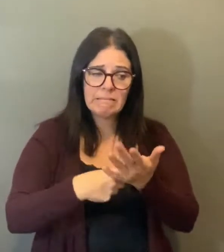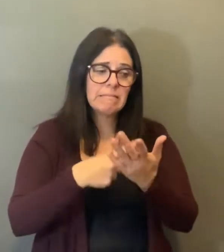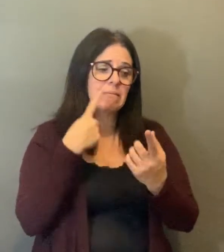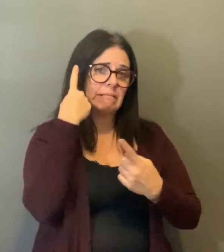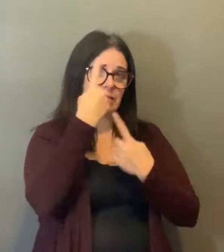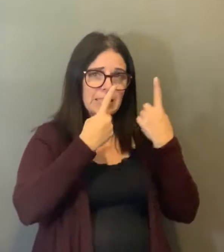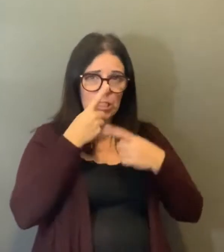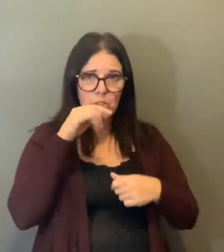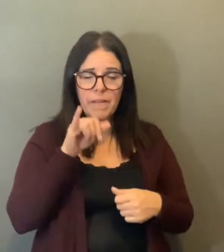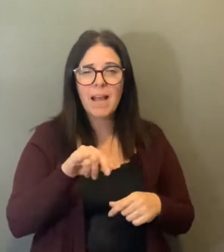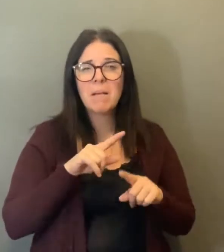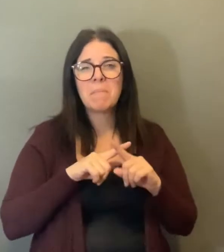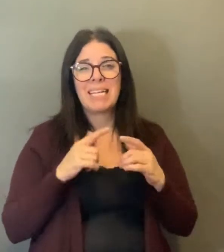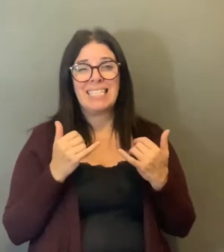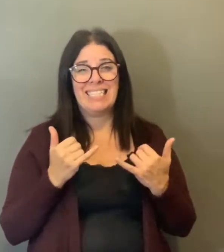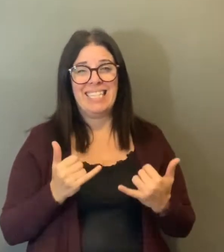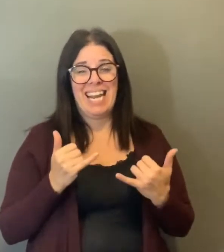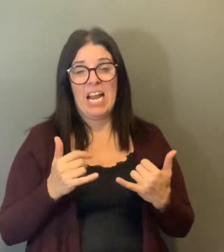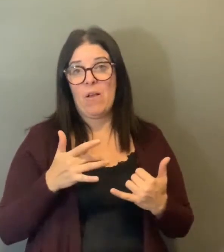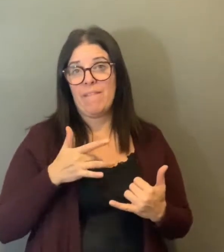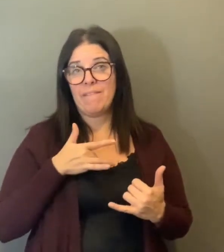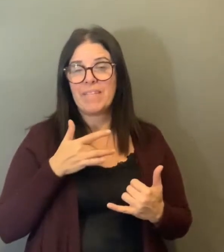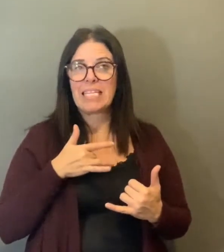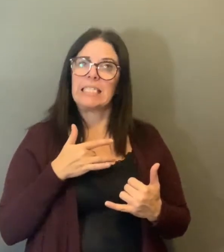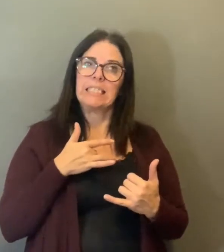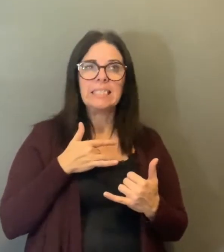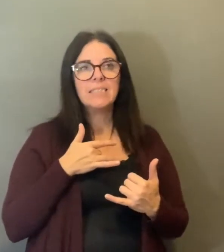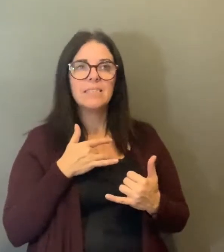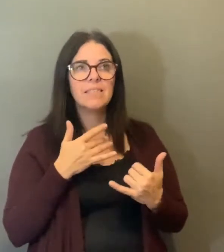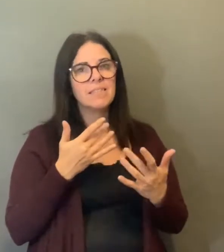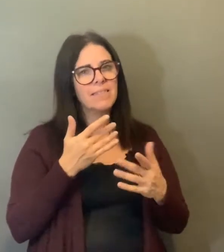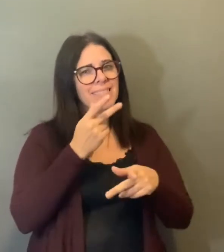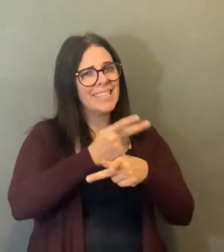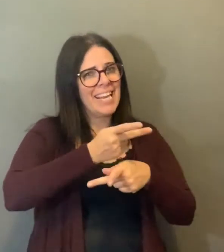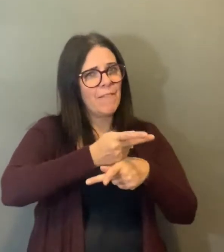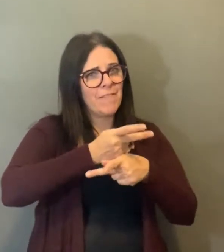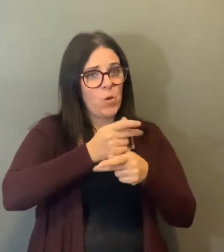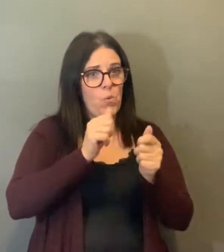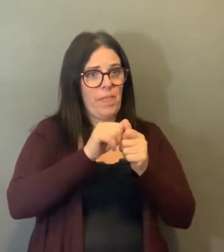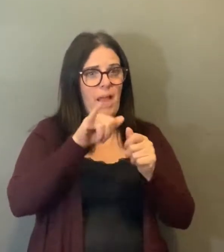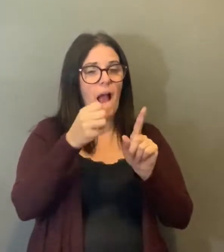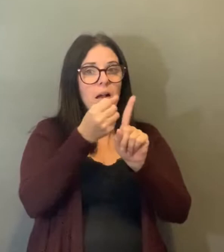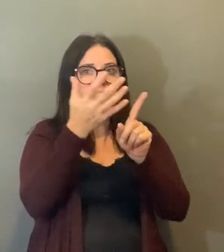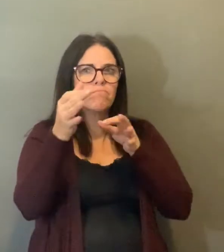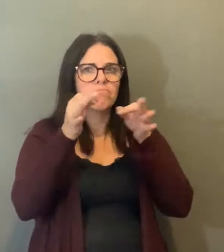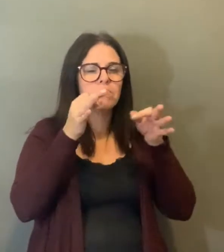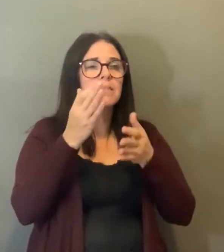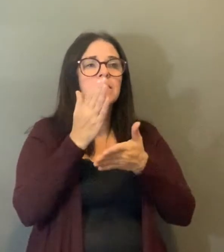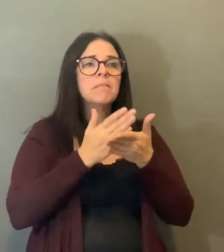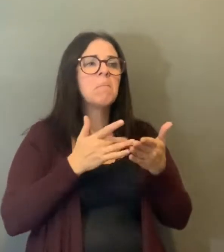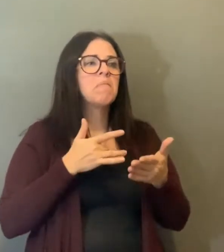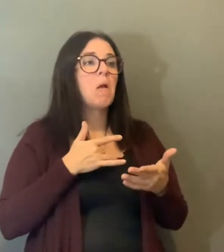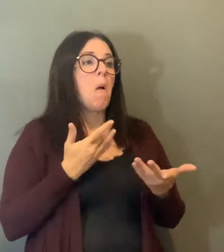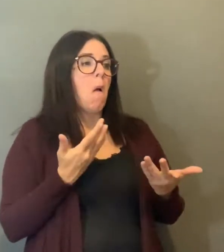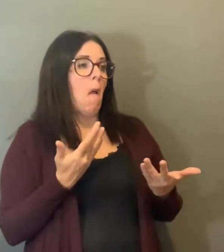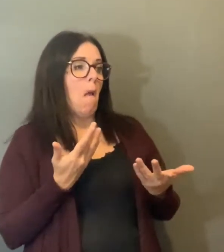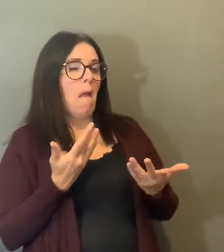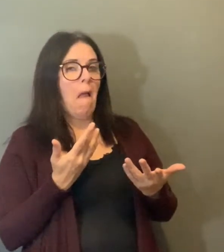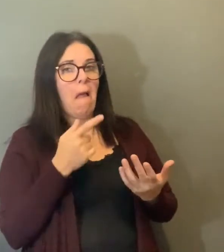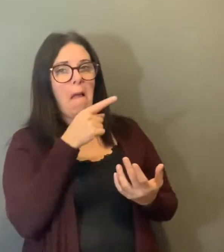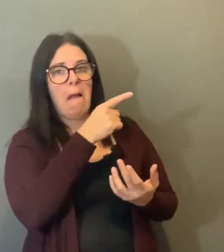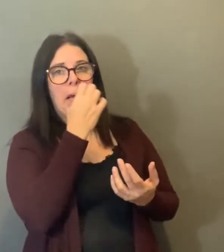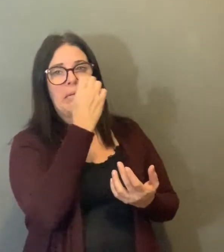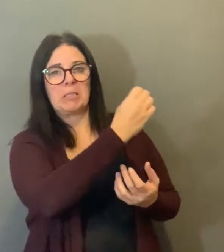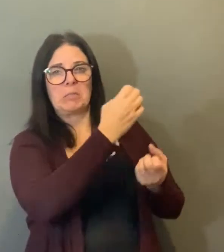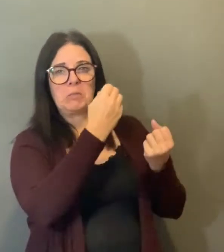cases in a large area really doesn't paint a picture. A good question. And this is under consideration, but right now, again,